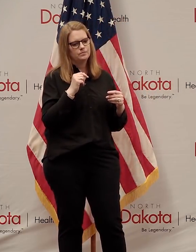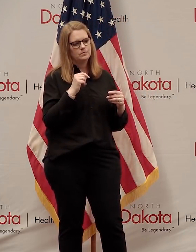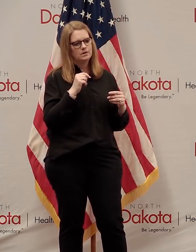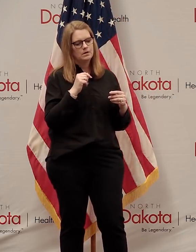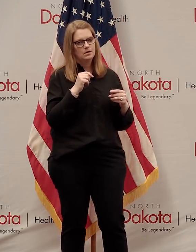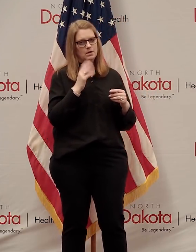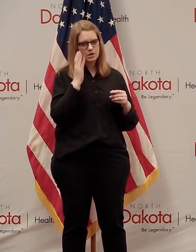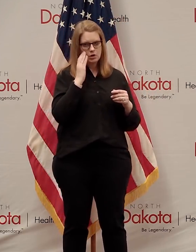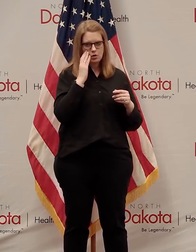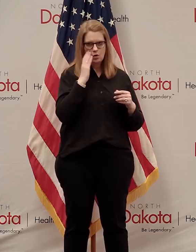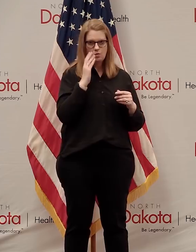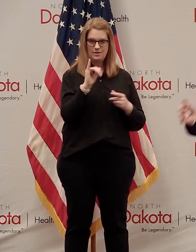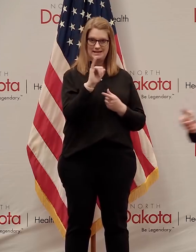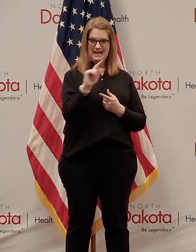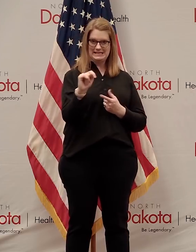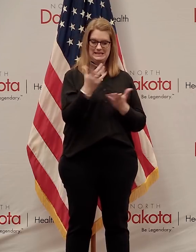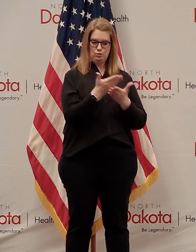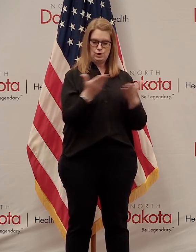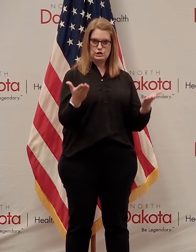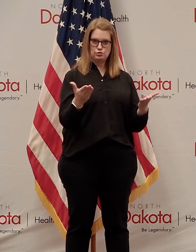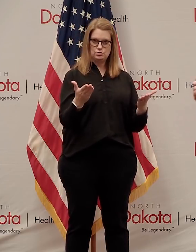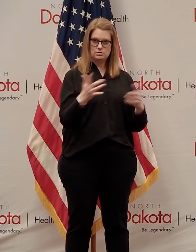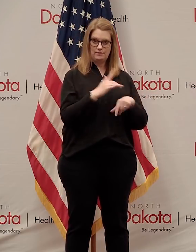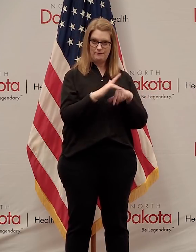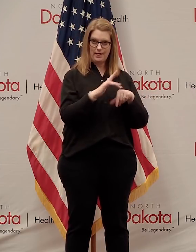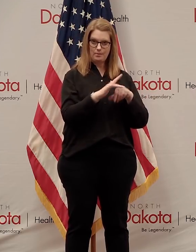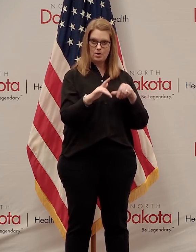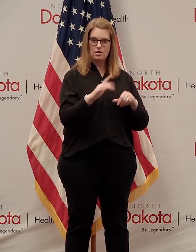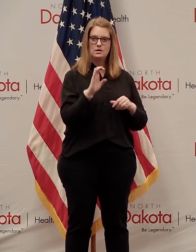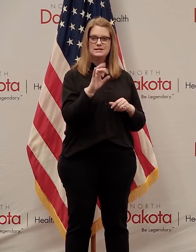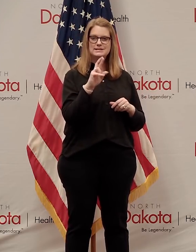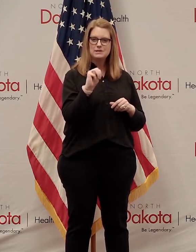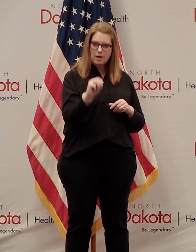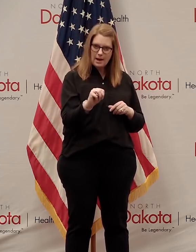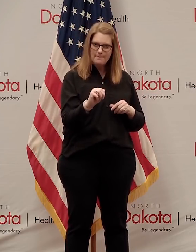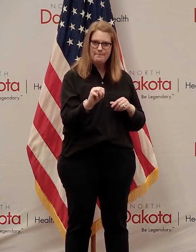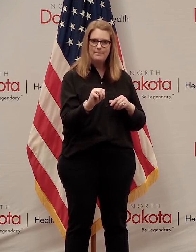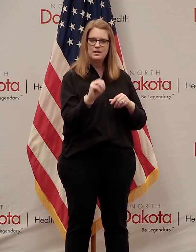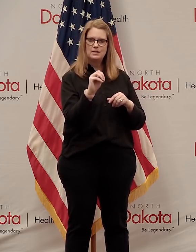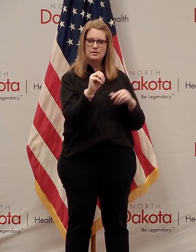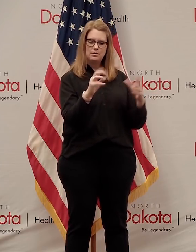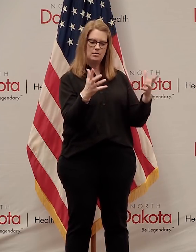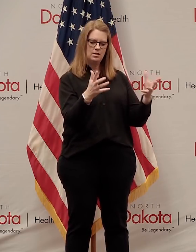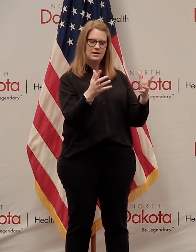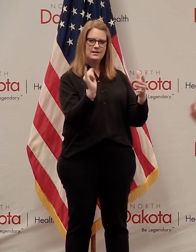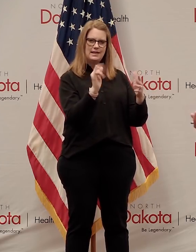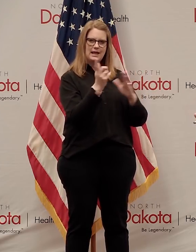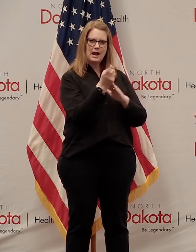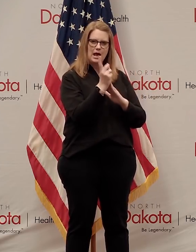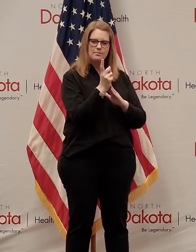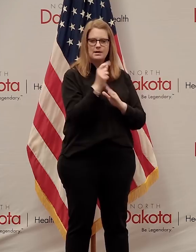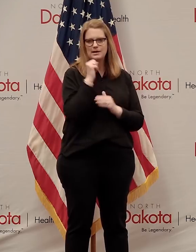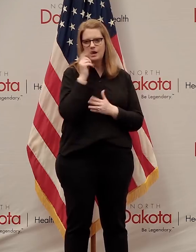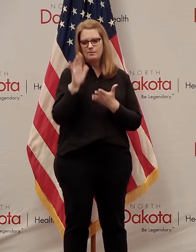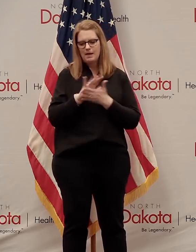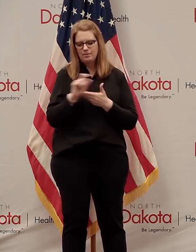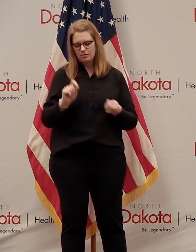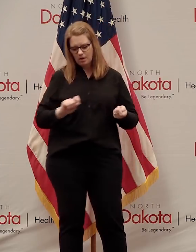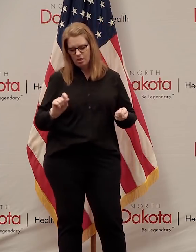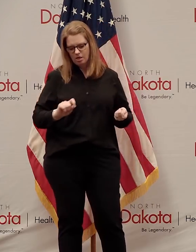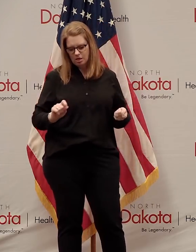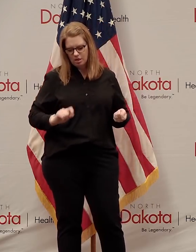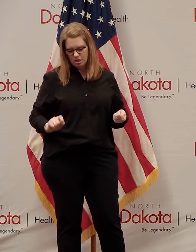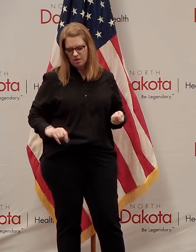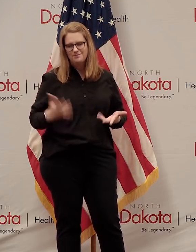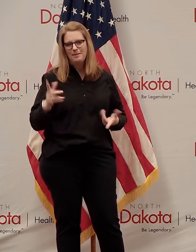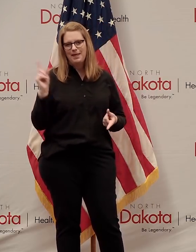productive with the IT resources that we're applying, the CRM back end, make it more of an automated versus a paper process, we might